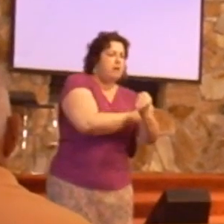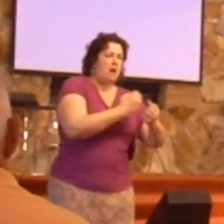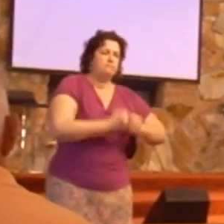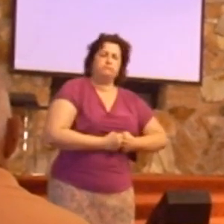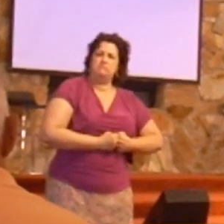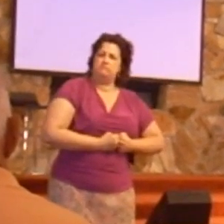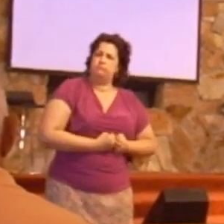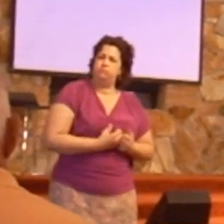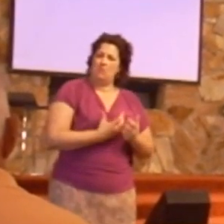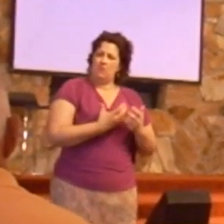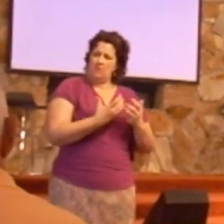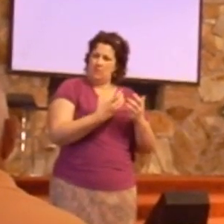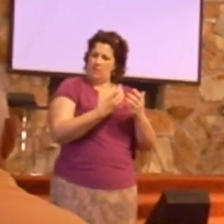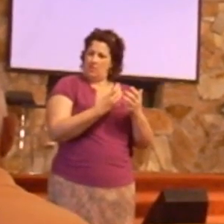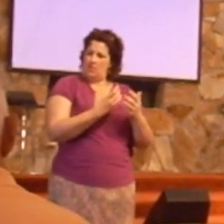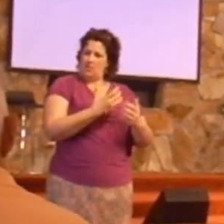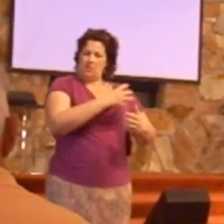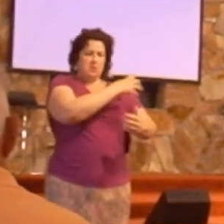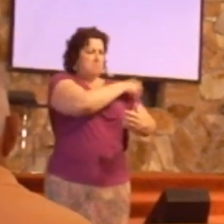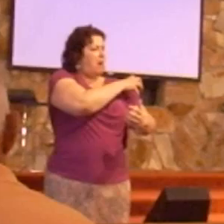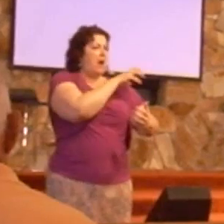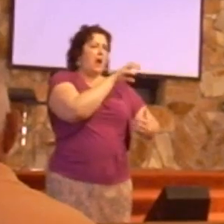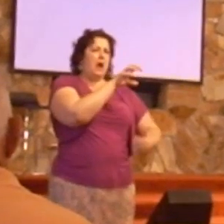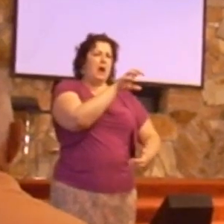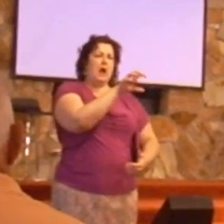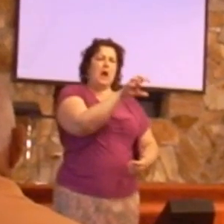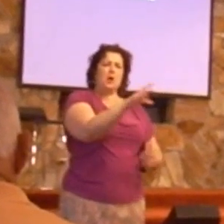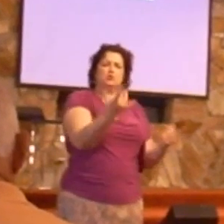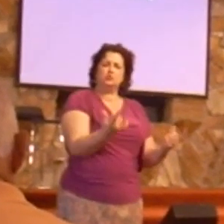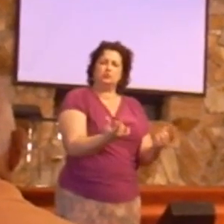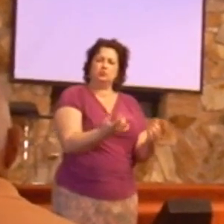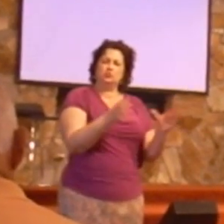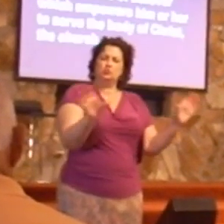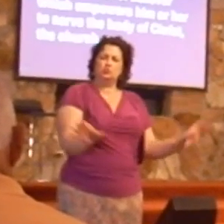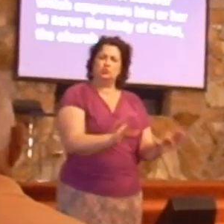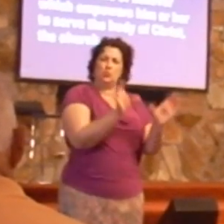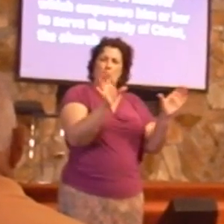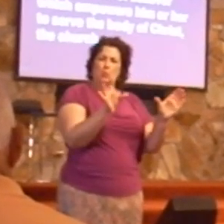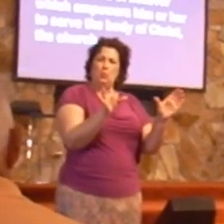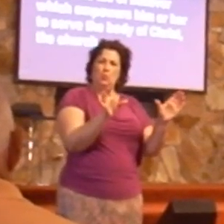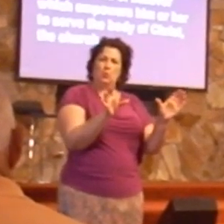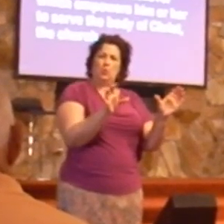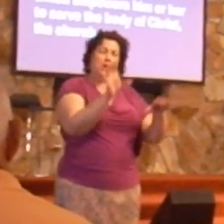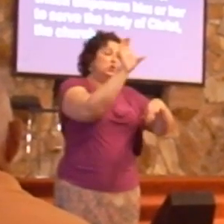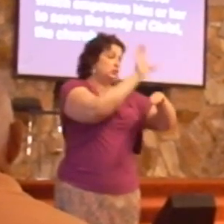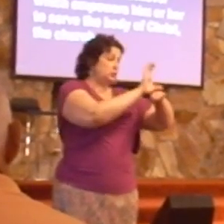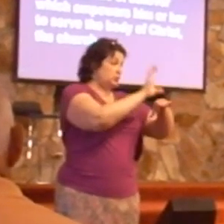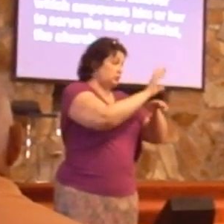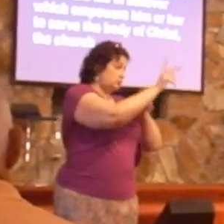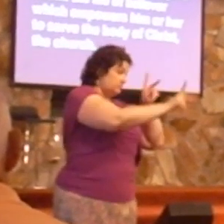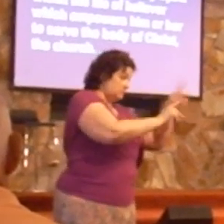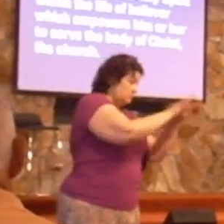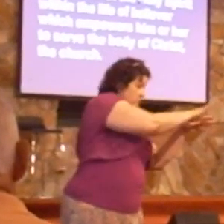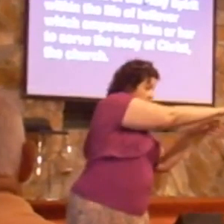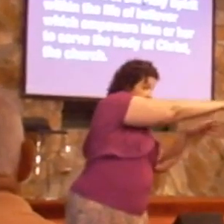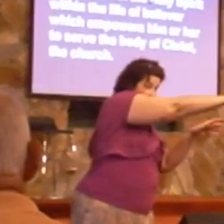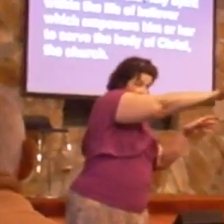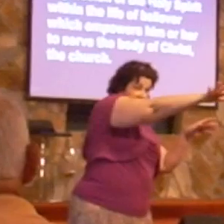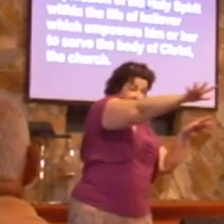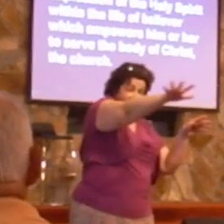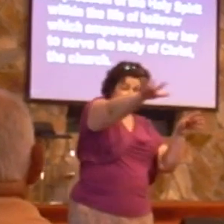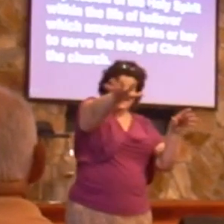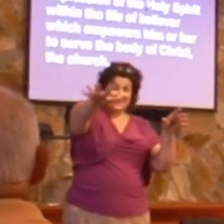serve the body of Christ, which is the church. In Landon's term, it is